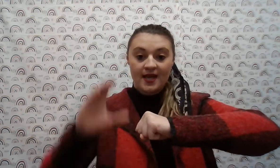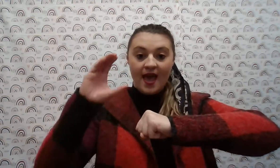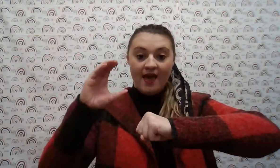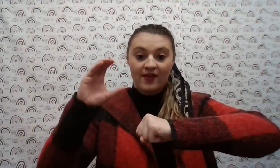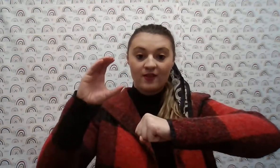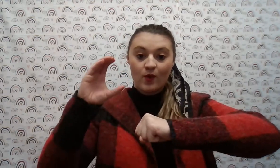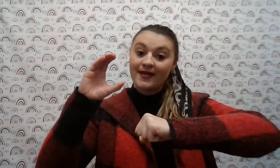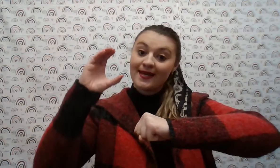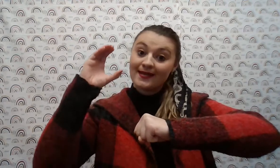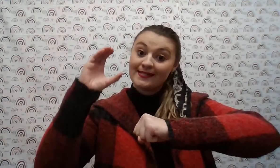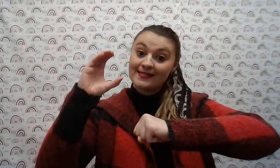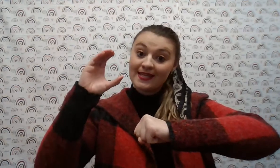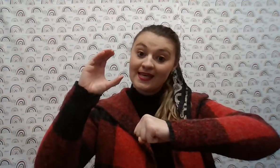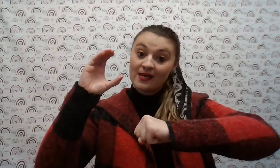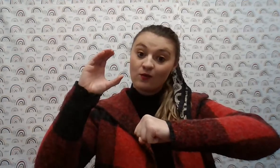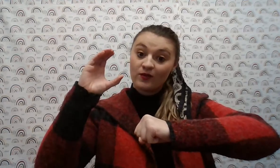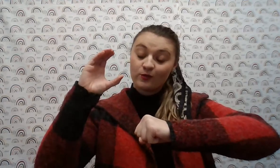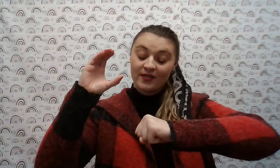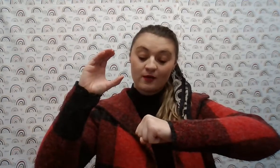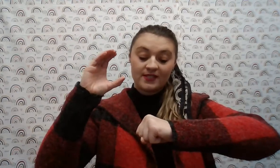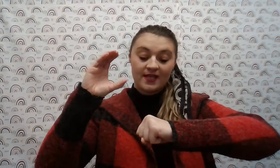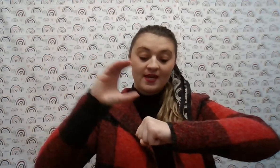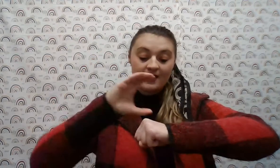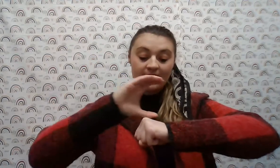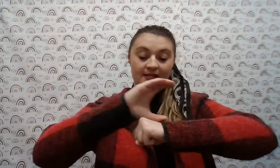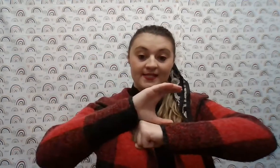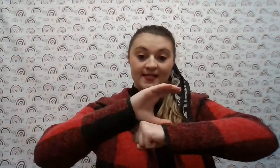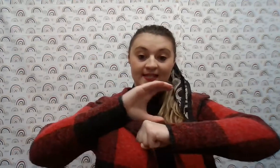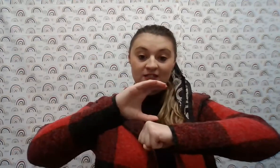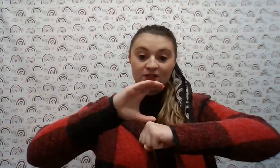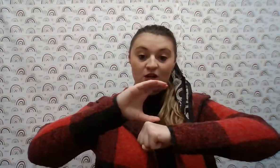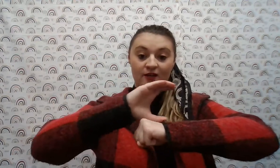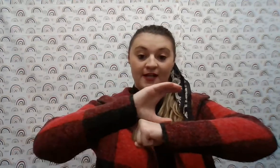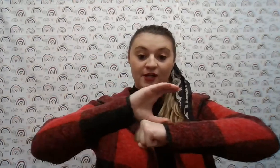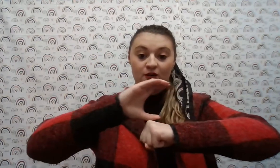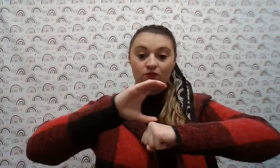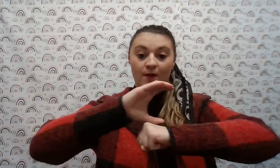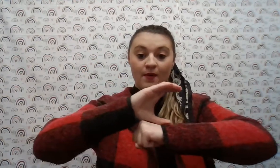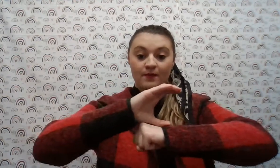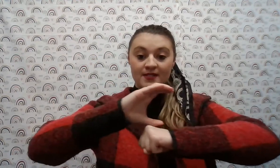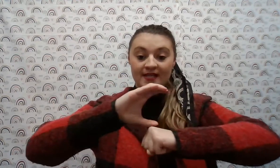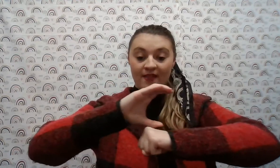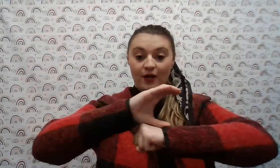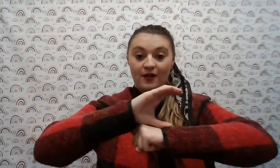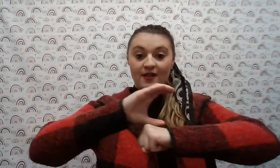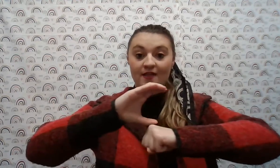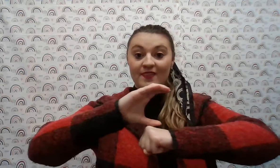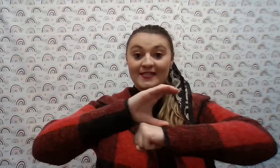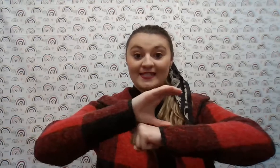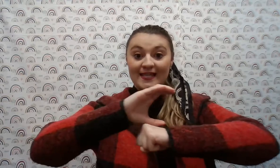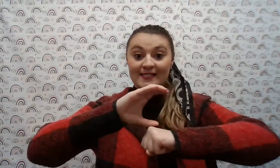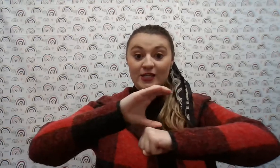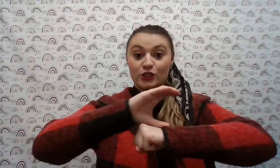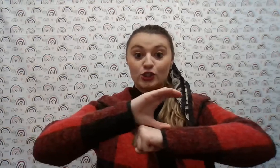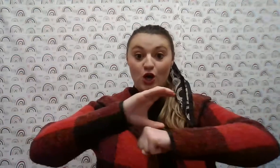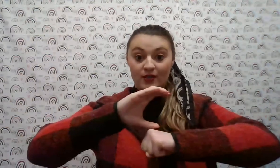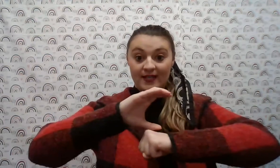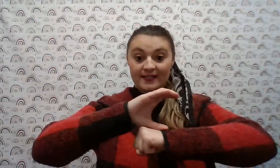And the other one in C, which we know C. C stands for chocolate, and you're going to rub them together. This is chocolate.